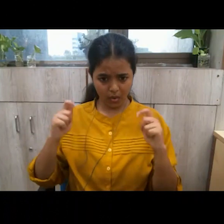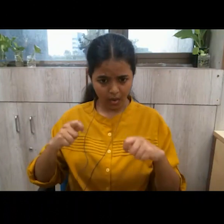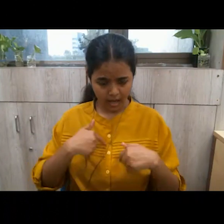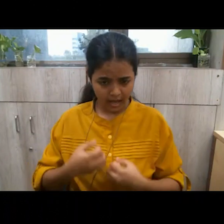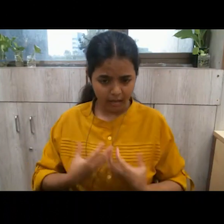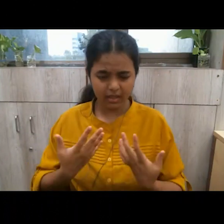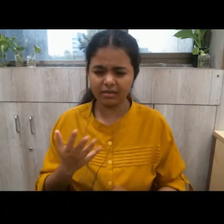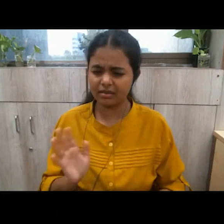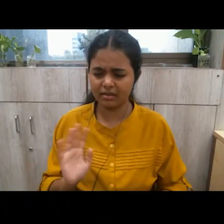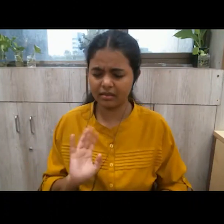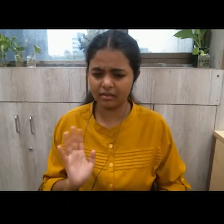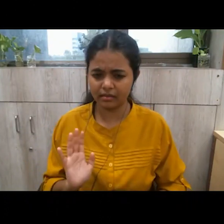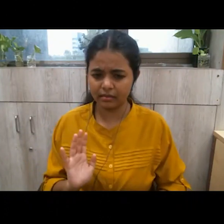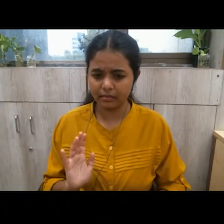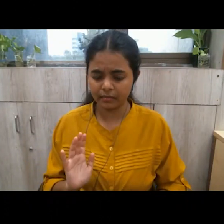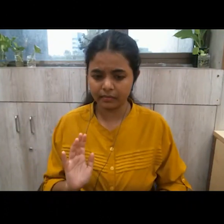that is nothing to be happy about